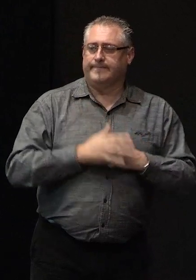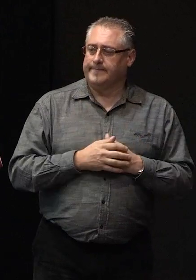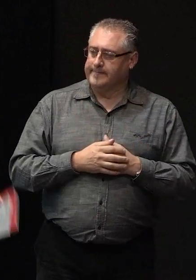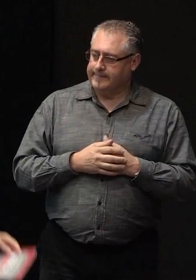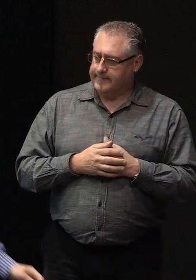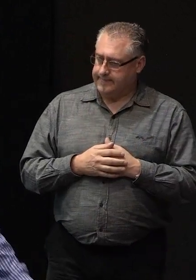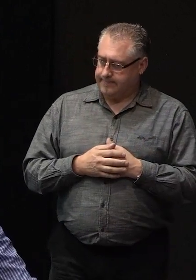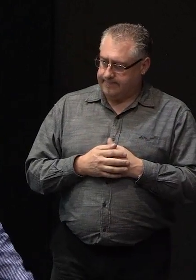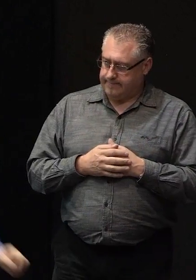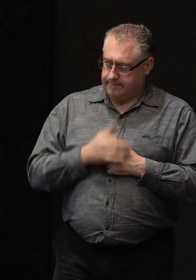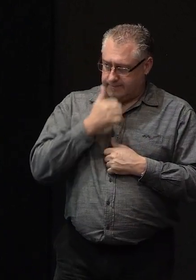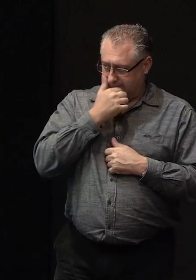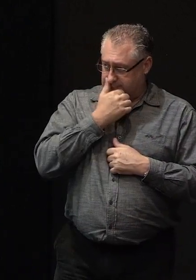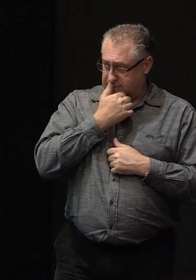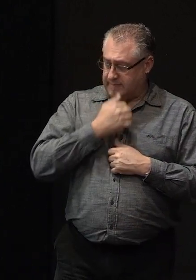for you